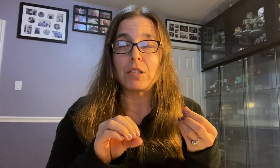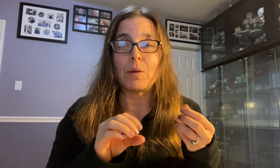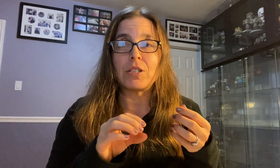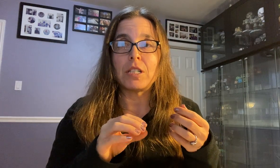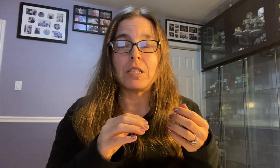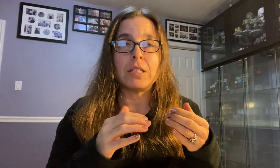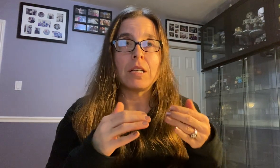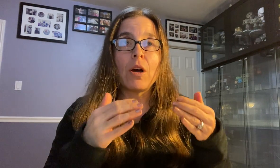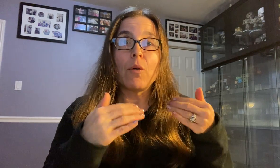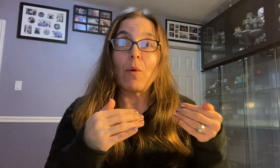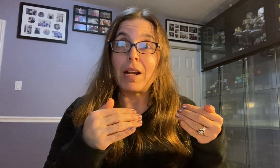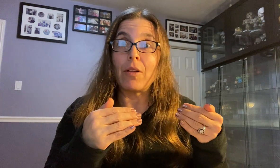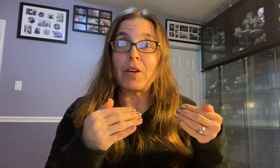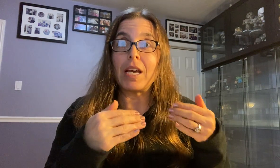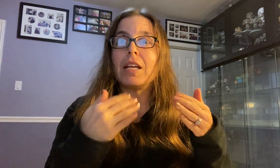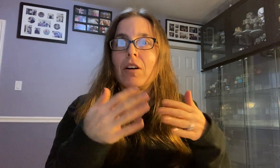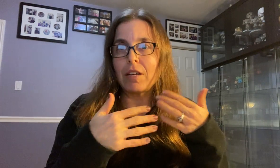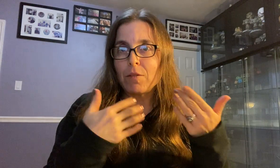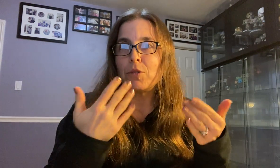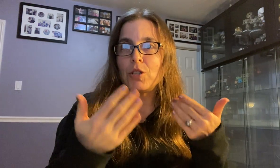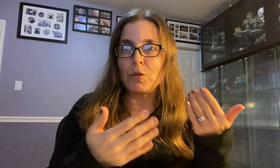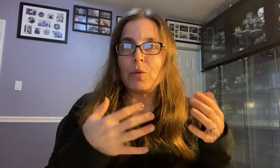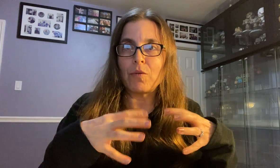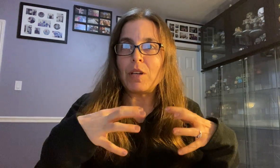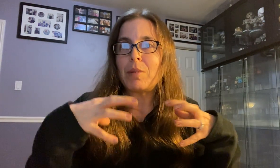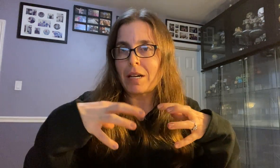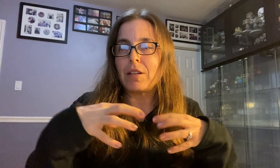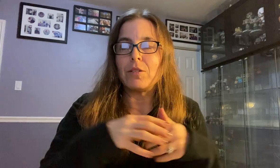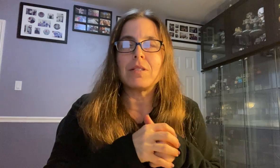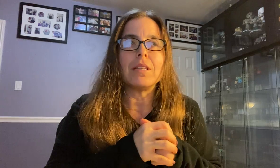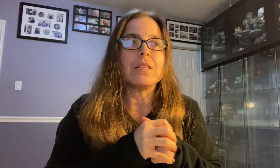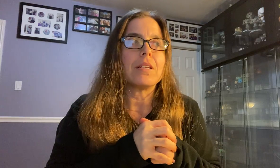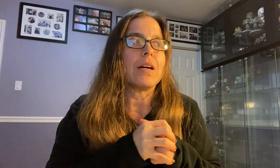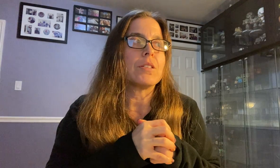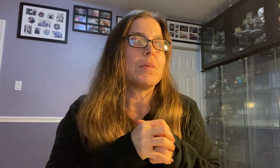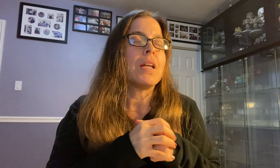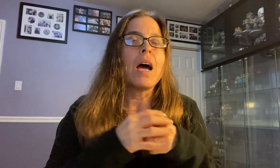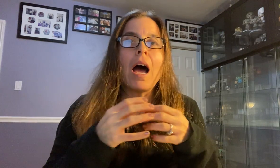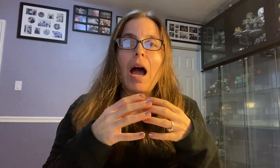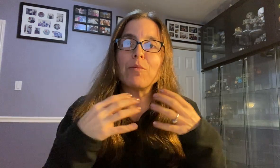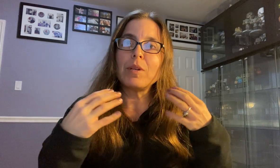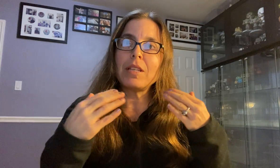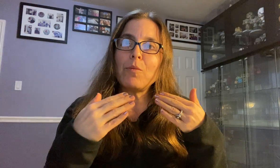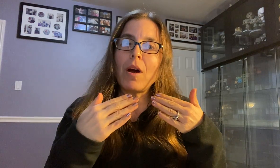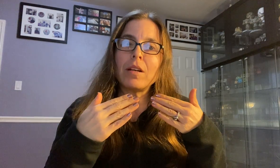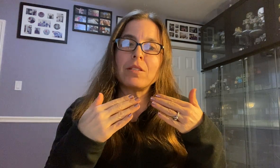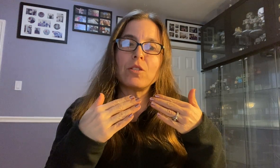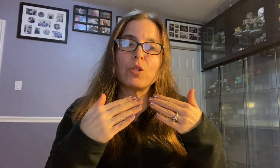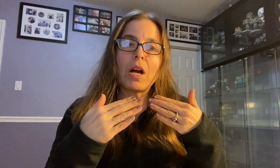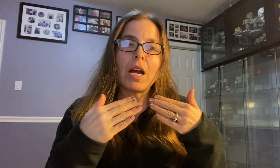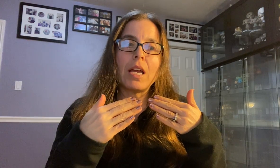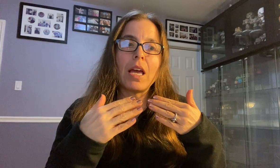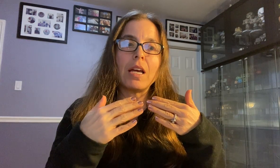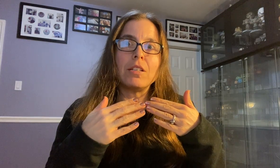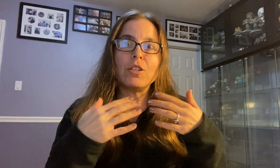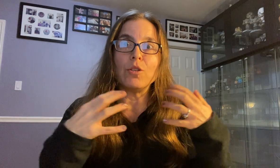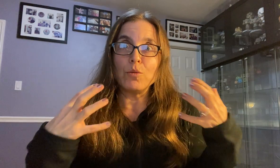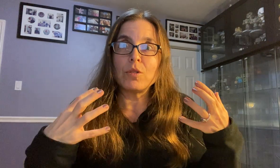questions right out the gate. I'll give them to you with feedback that you'll see in this announcement. I really want us to try and use